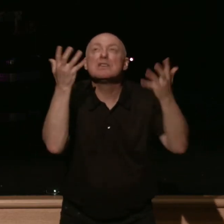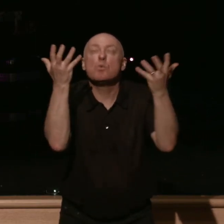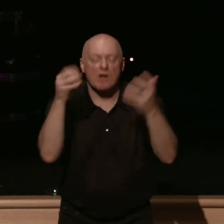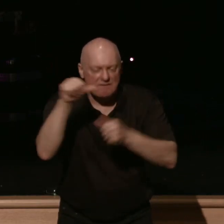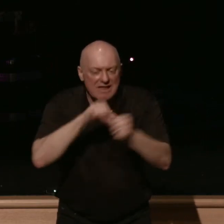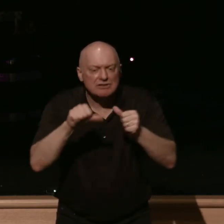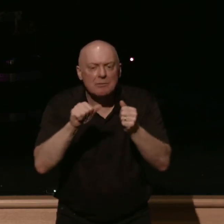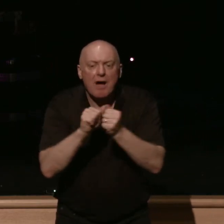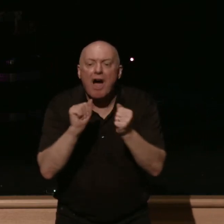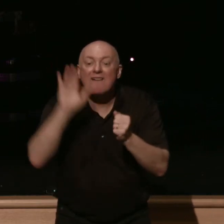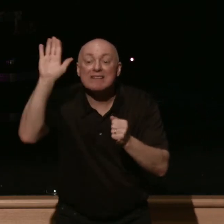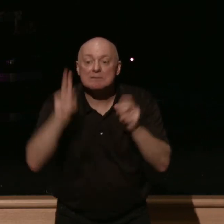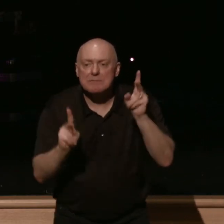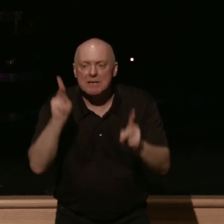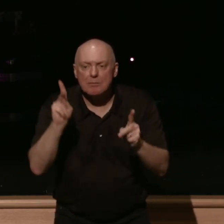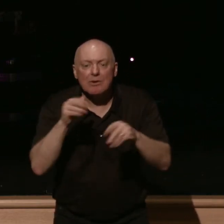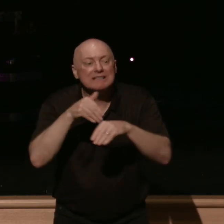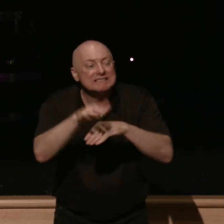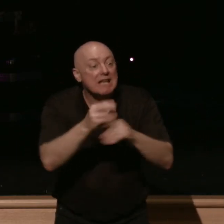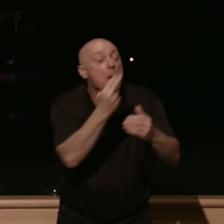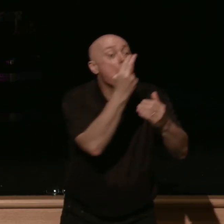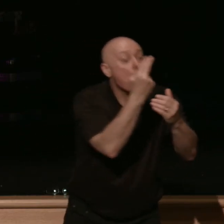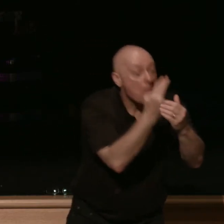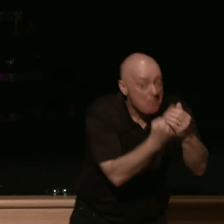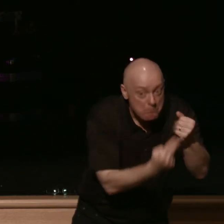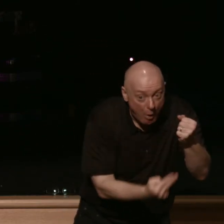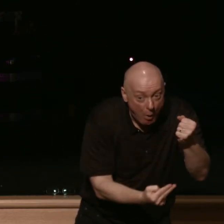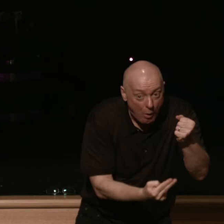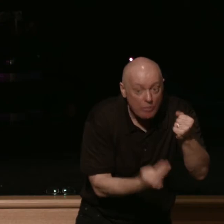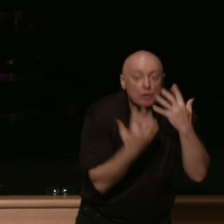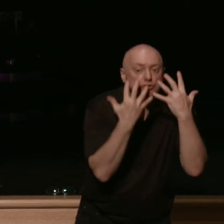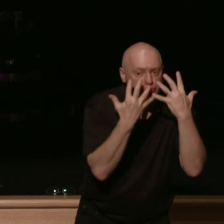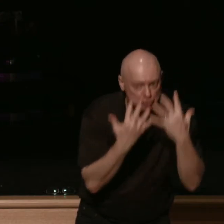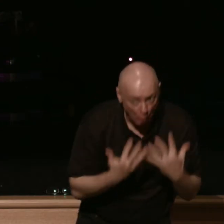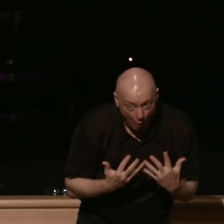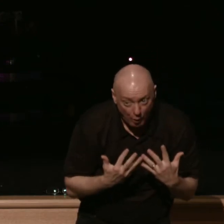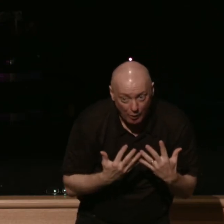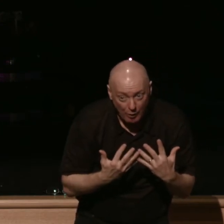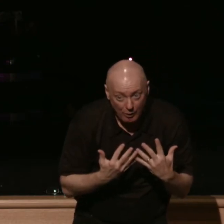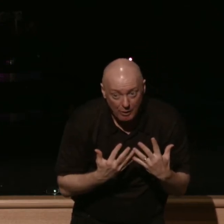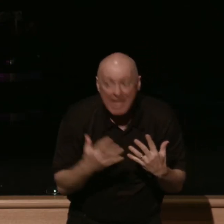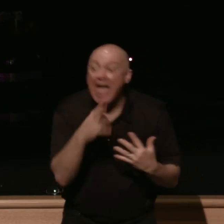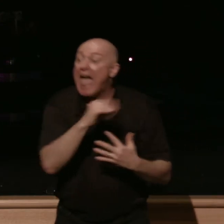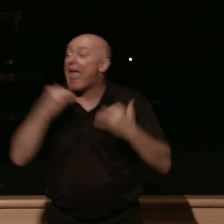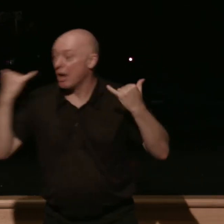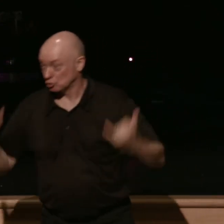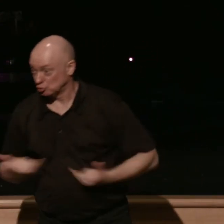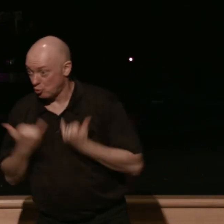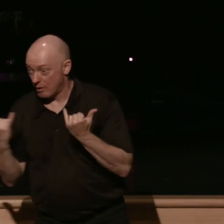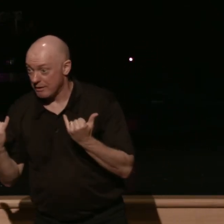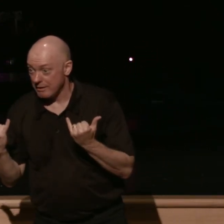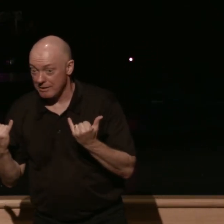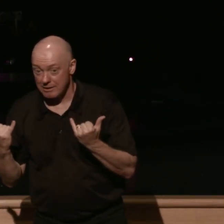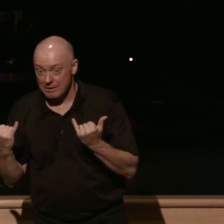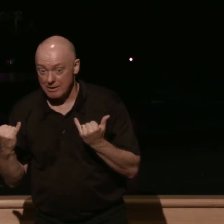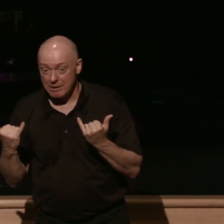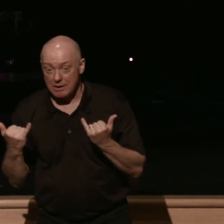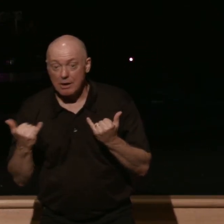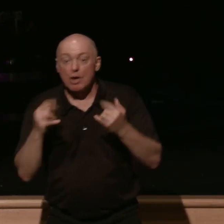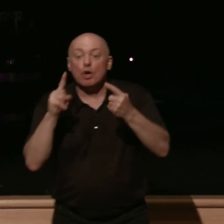and sends them both sorrows and joys in order to detach their love